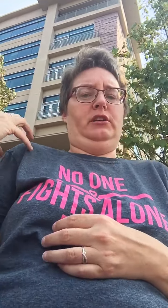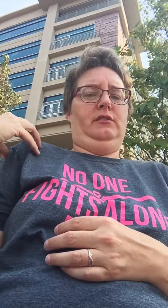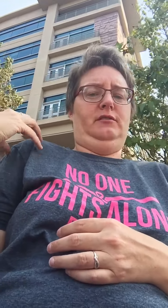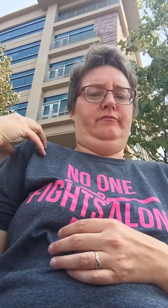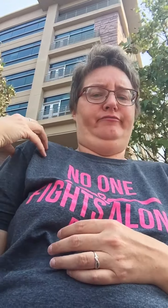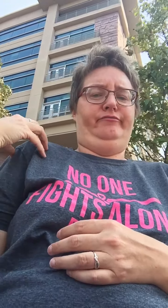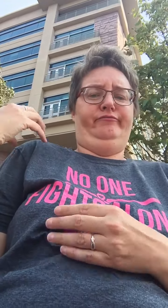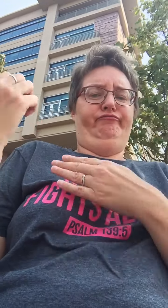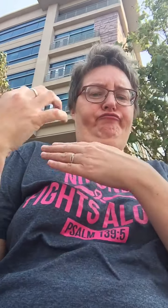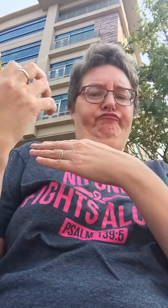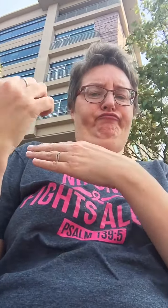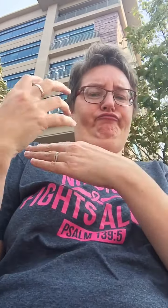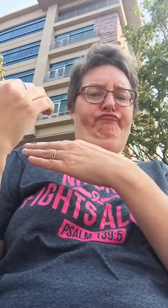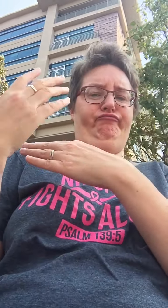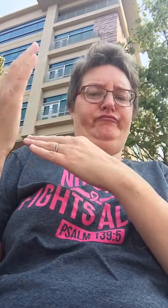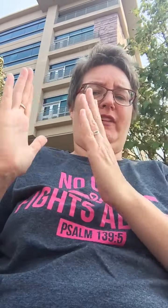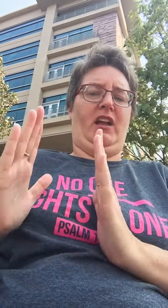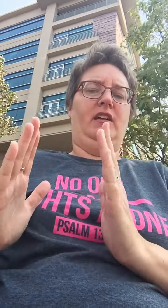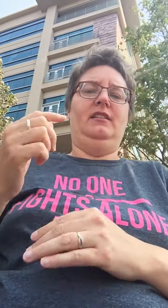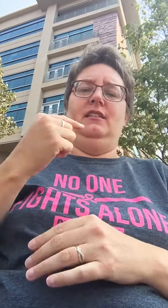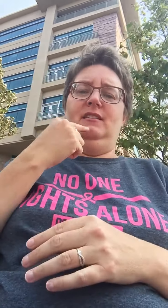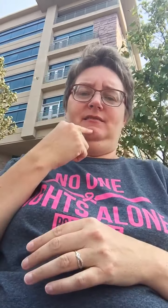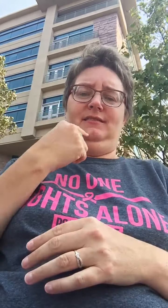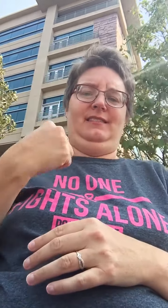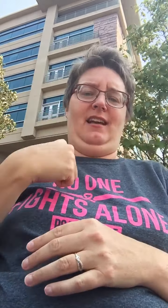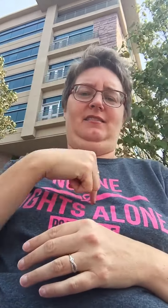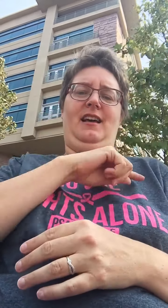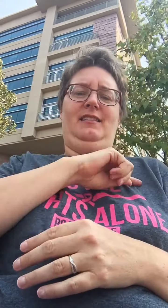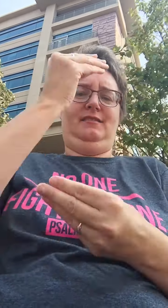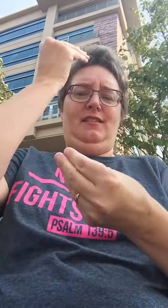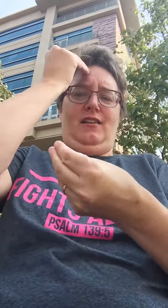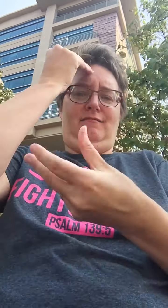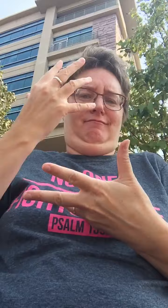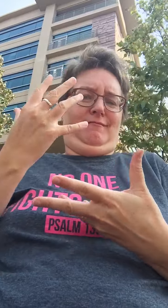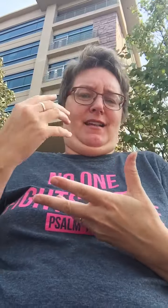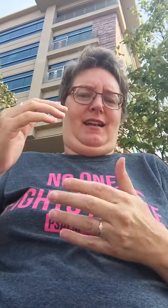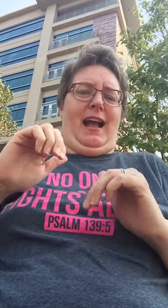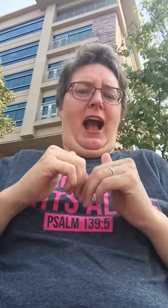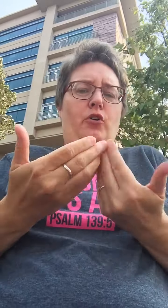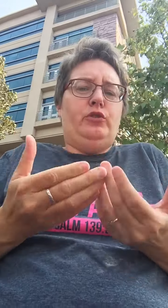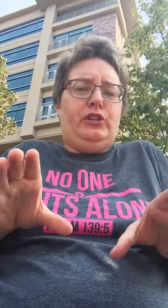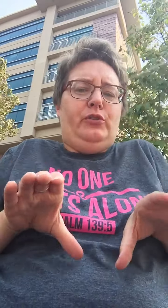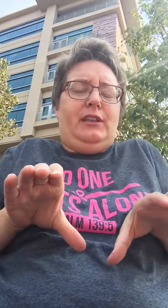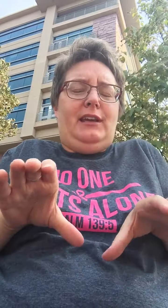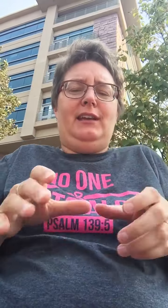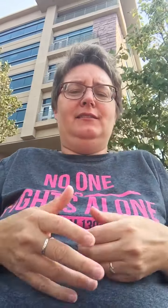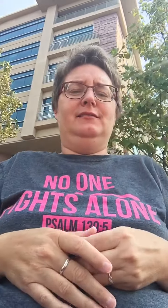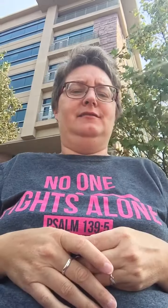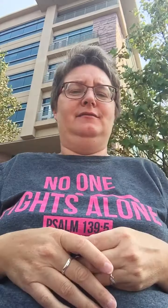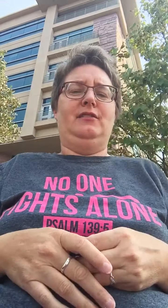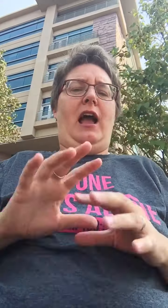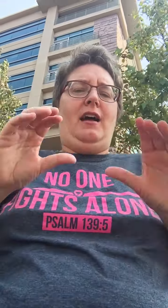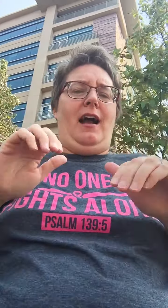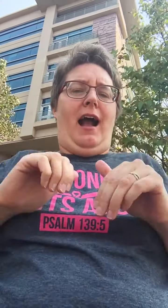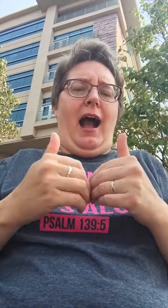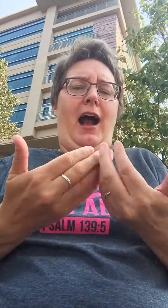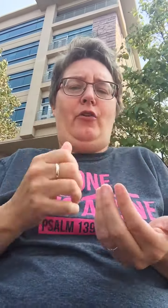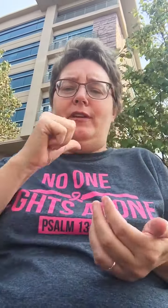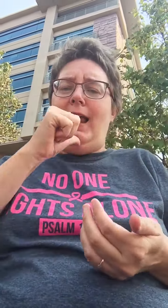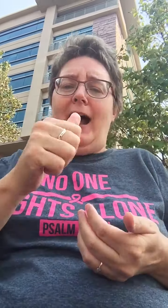tells us how to do things, how not